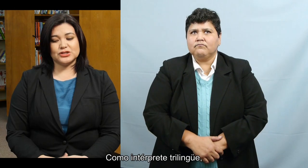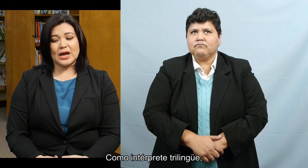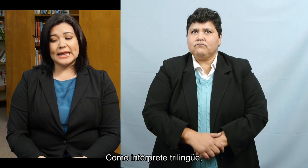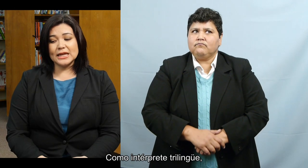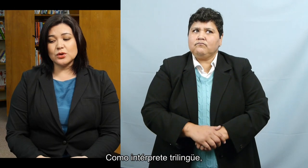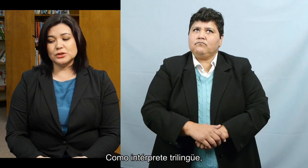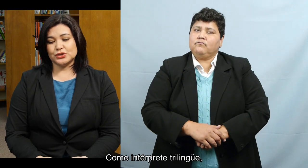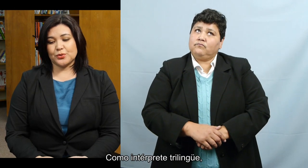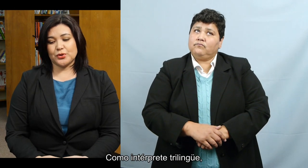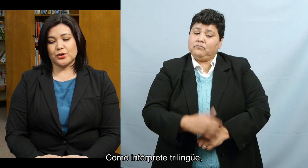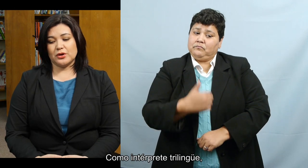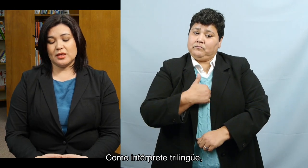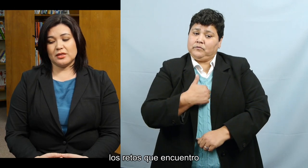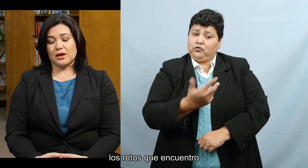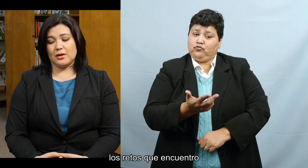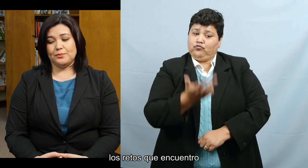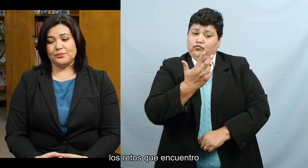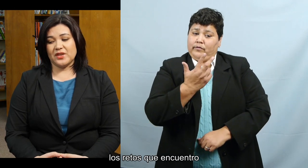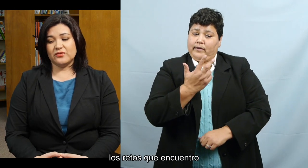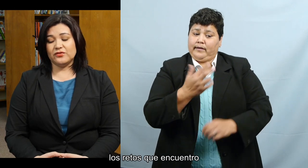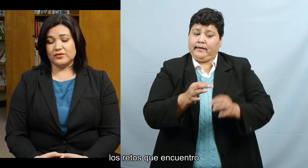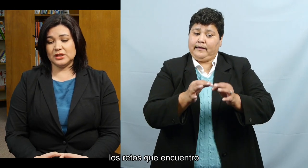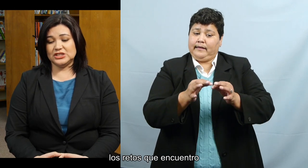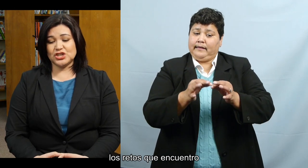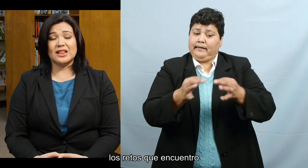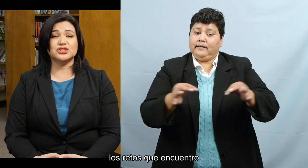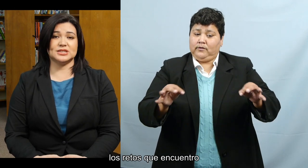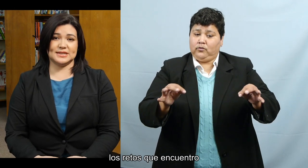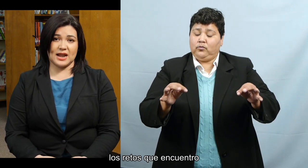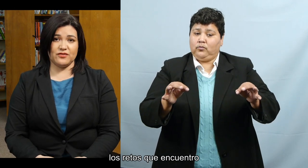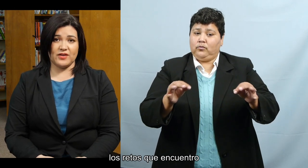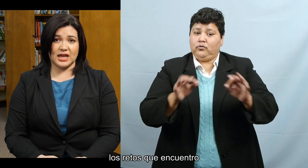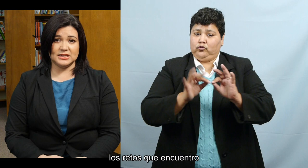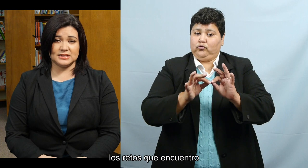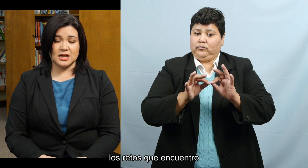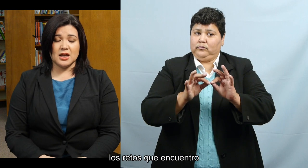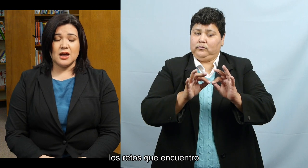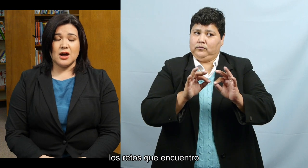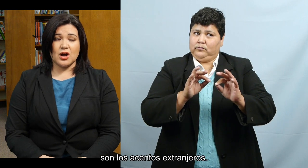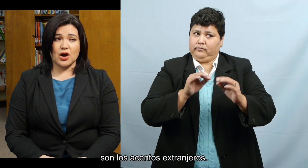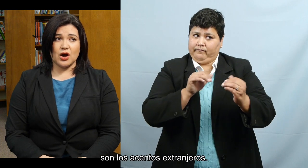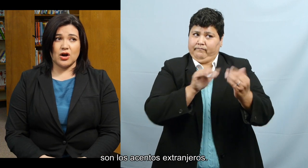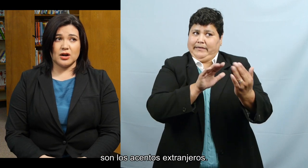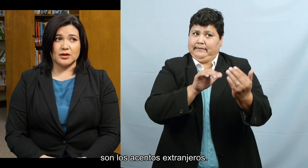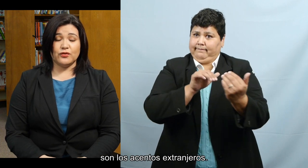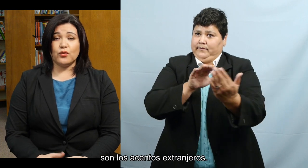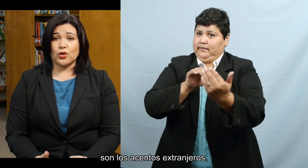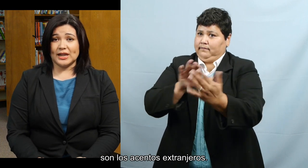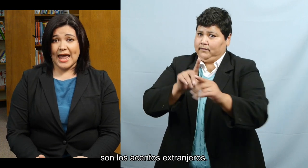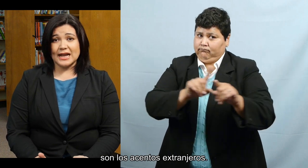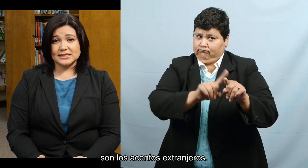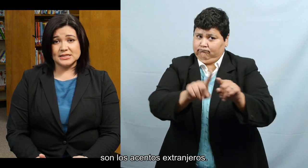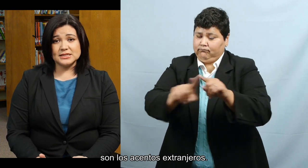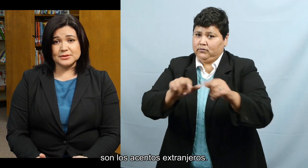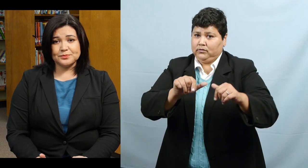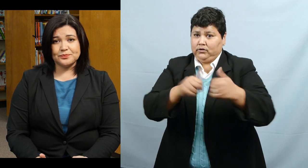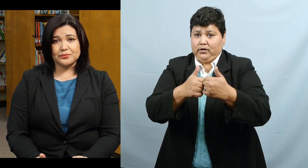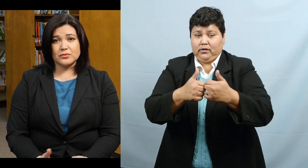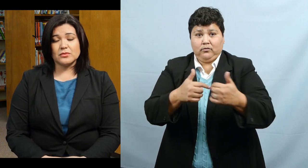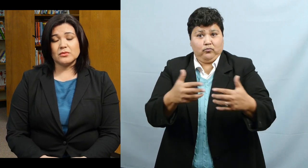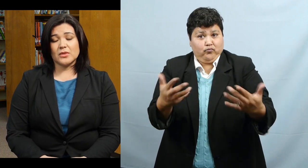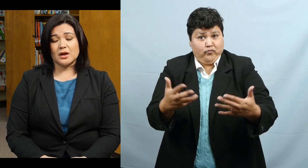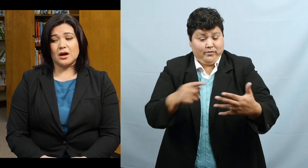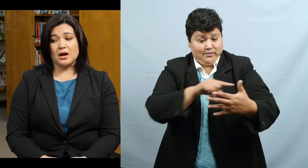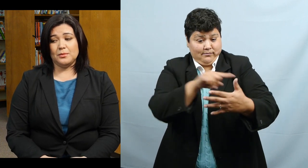As a trilingual interpreter the challenges that I face are foreign accents.